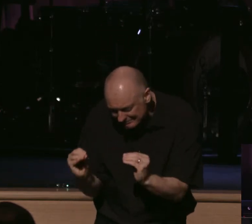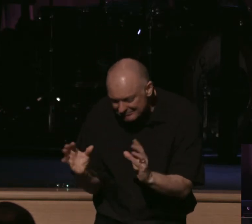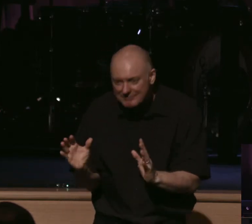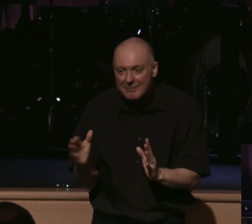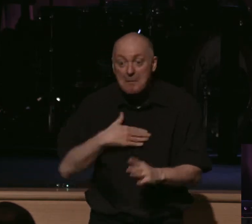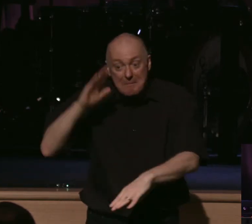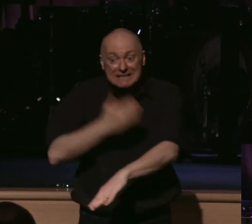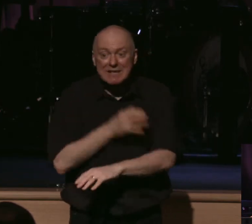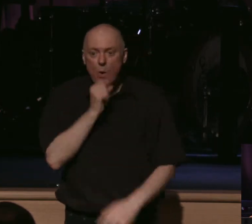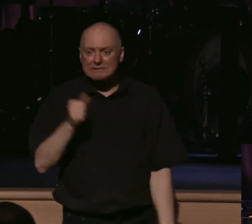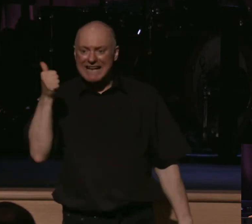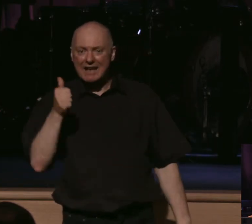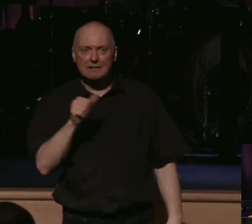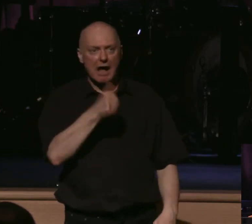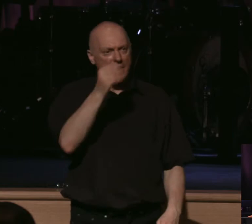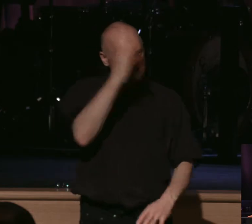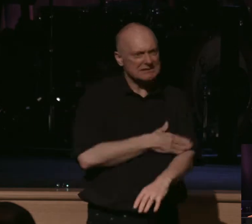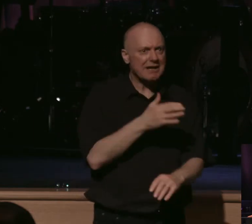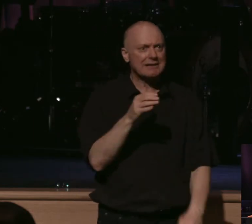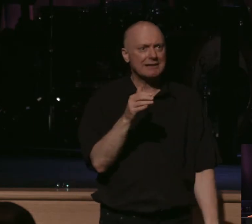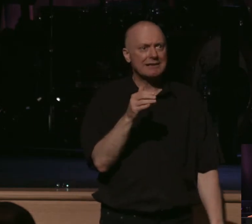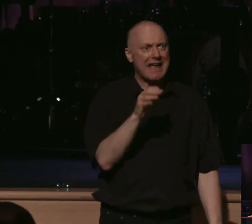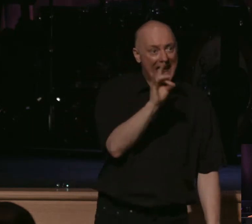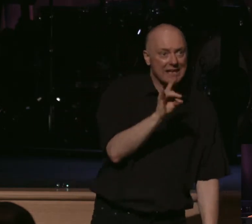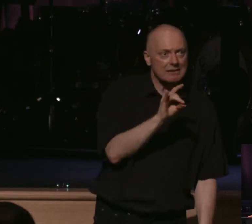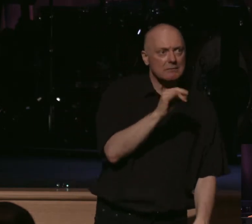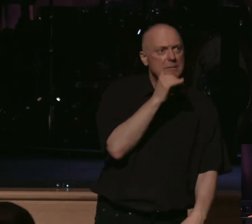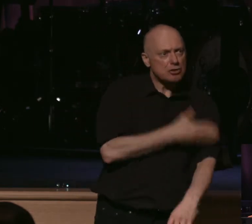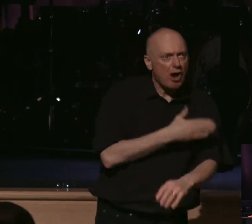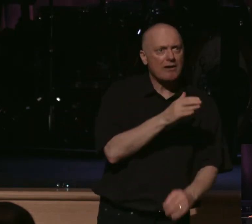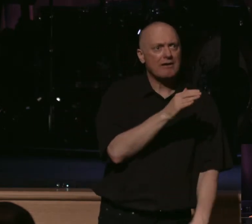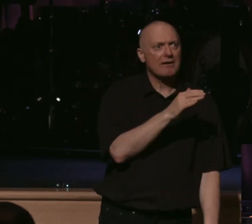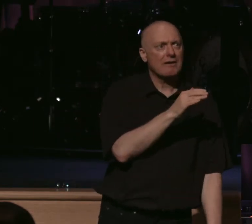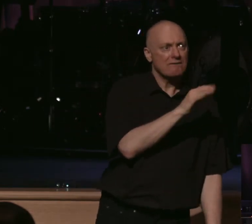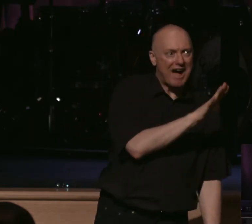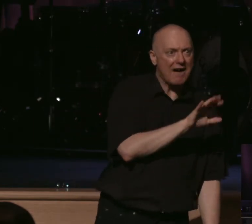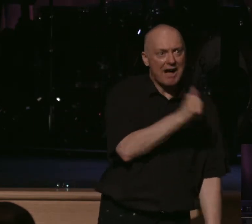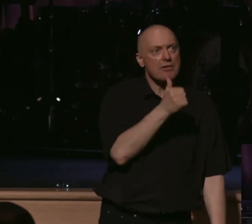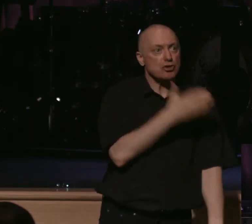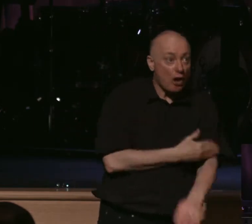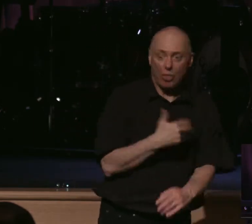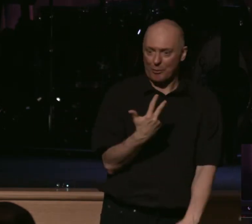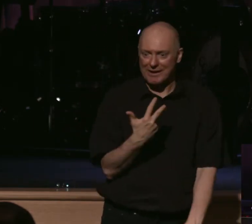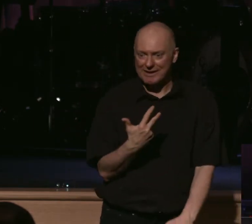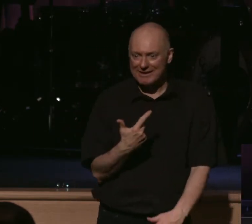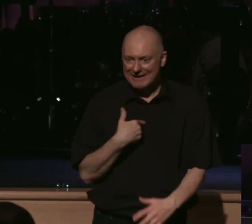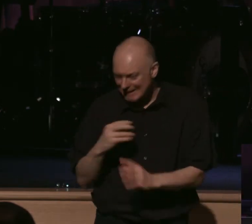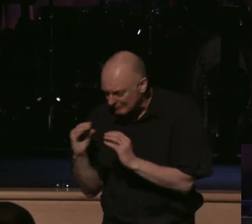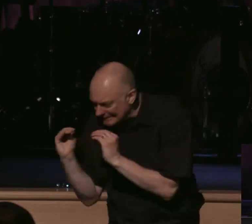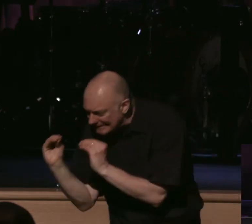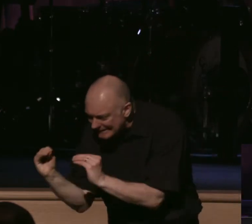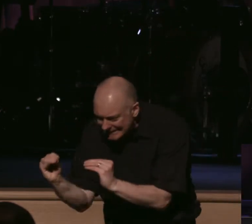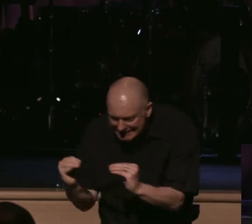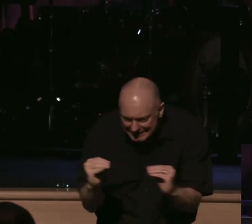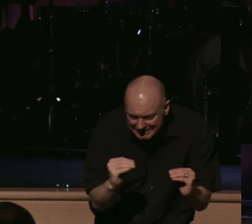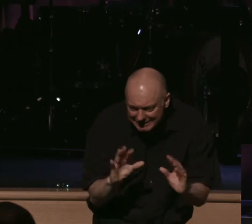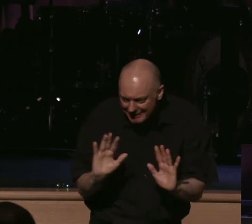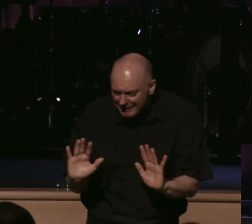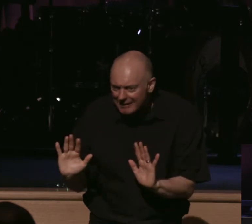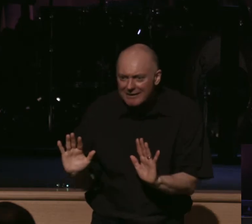My son who's 10, my other son who's 8, my daughter who's 5, my other daughter who's 3, and having conversations appropriate to where they are, but just